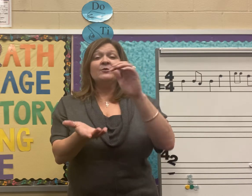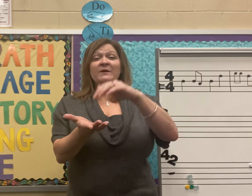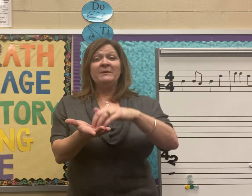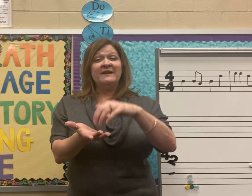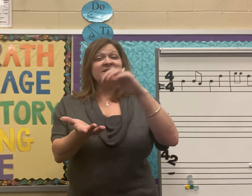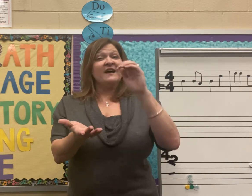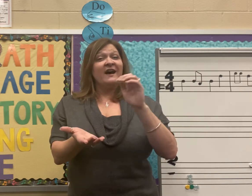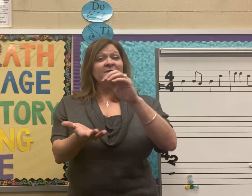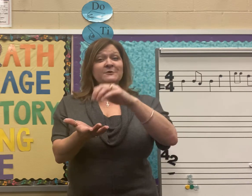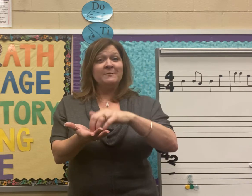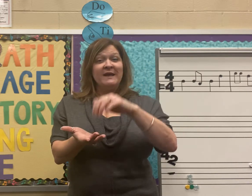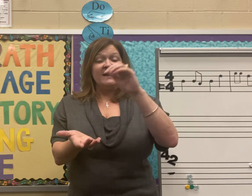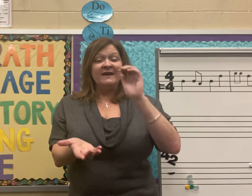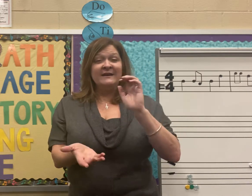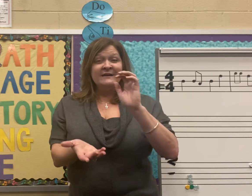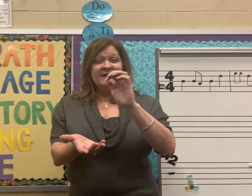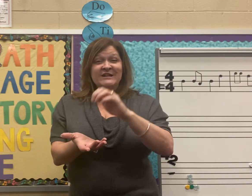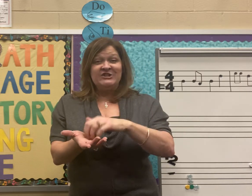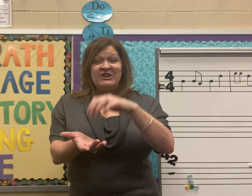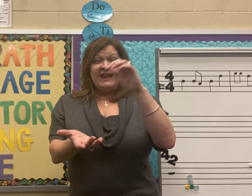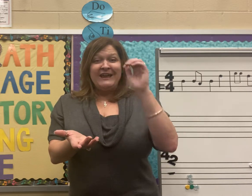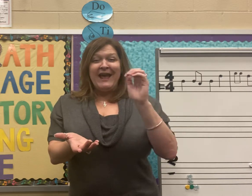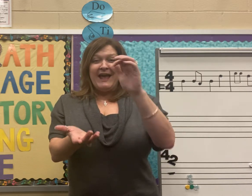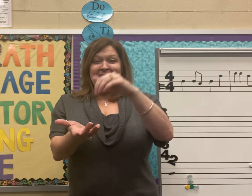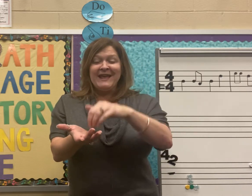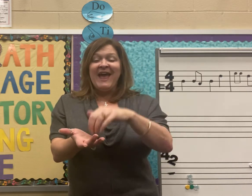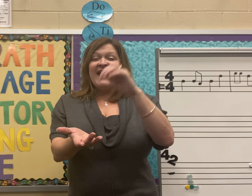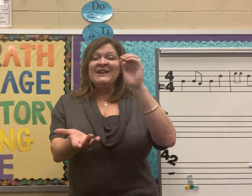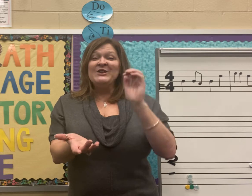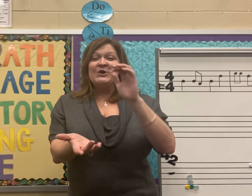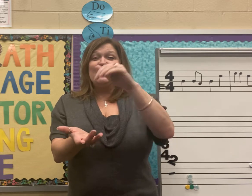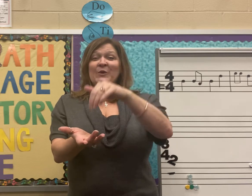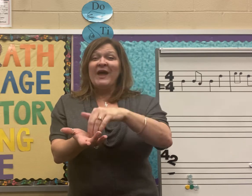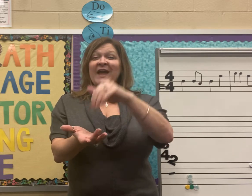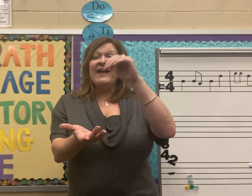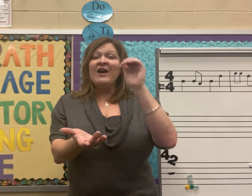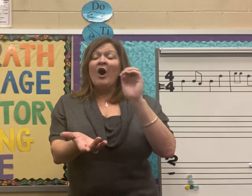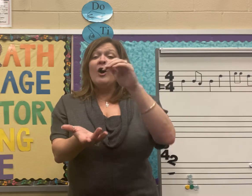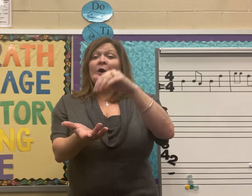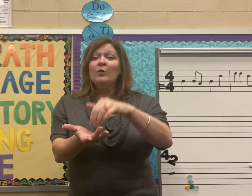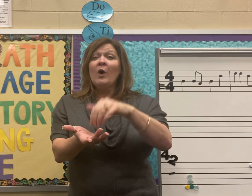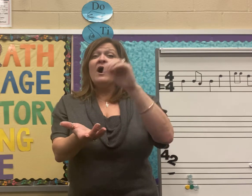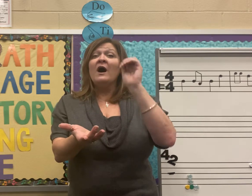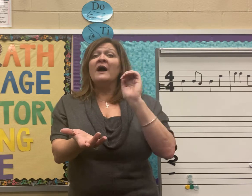repeat after me. J-A-N-U-A-R-Y.-A-R